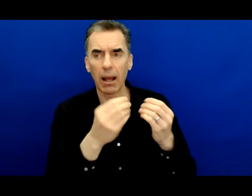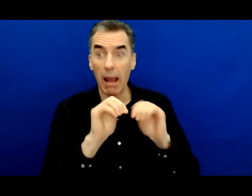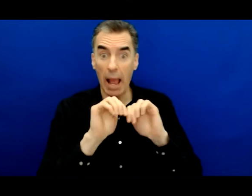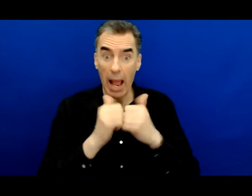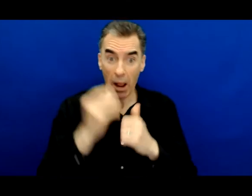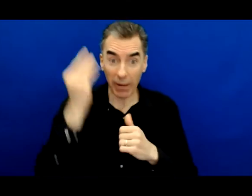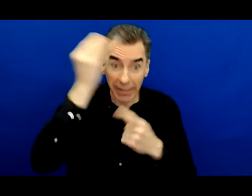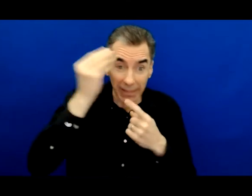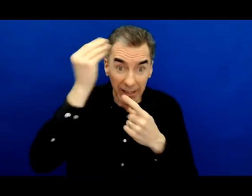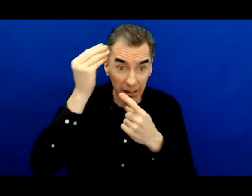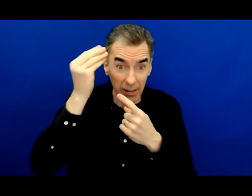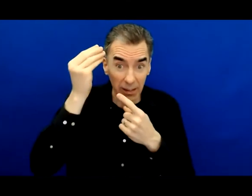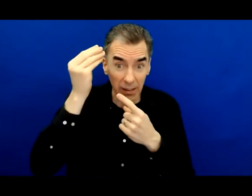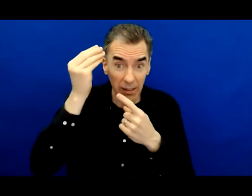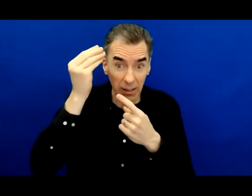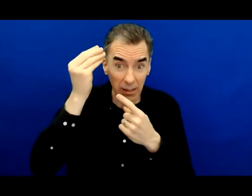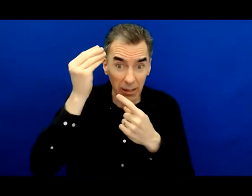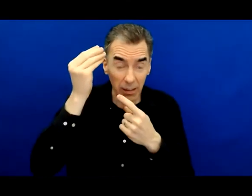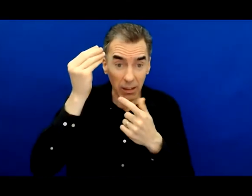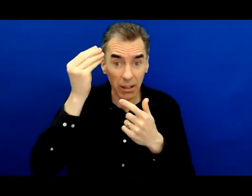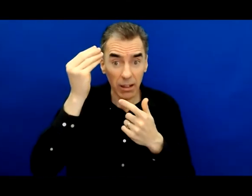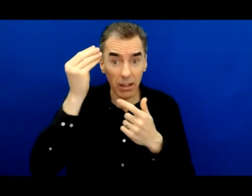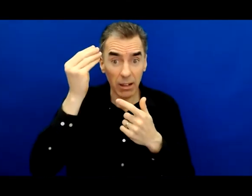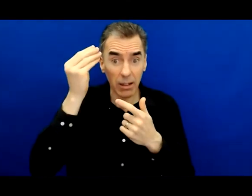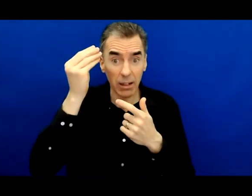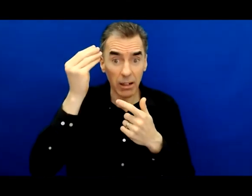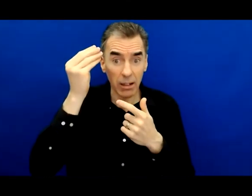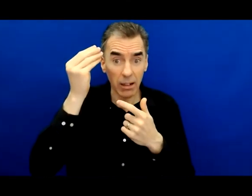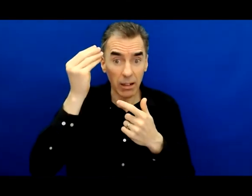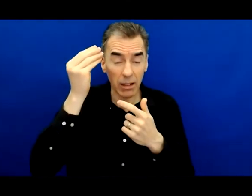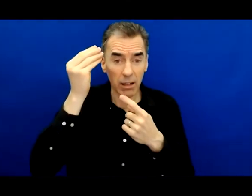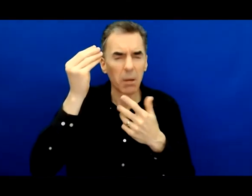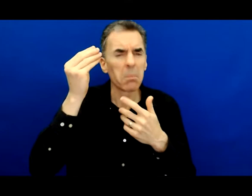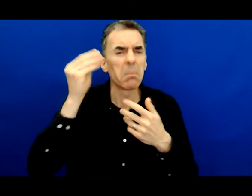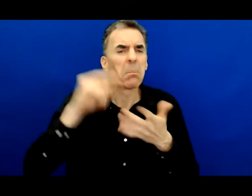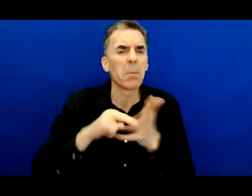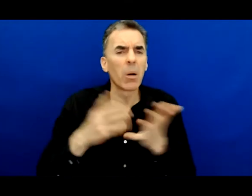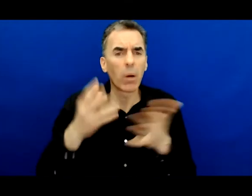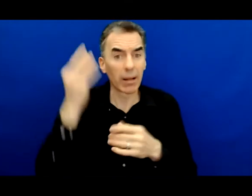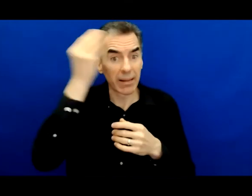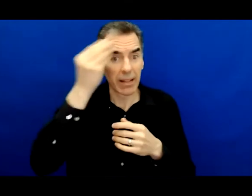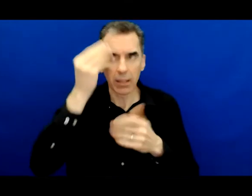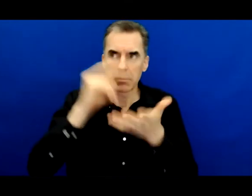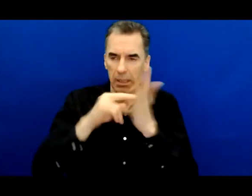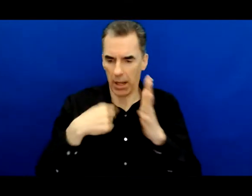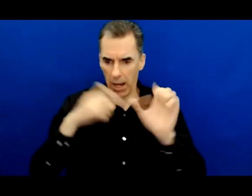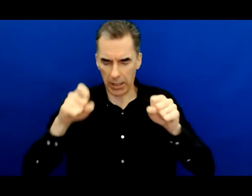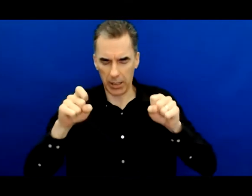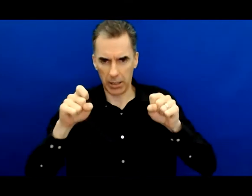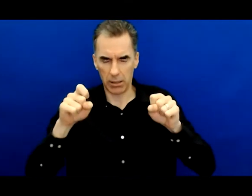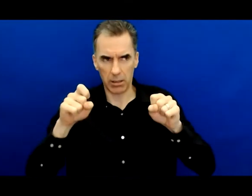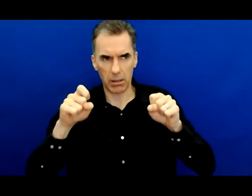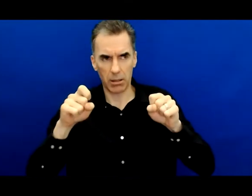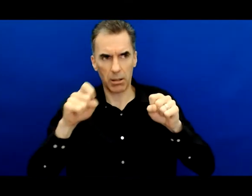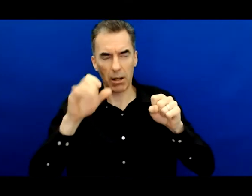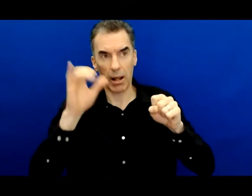more serious. learning how to think really means learning how to exercise control over how and what you think. It means being conscious